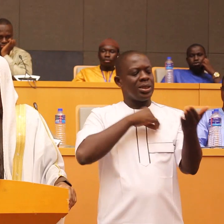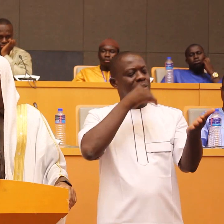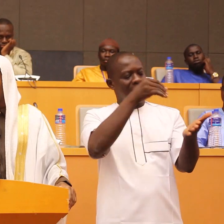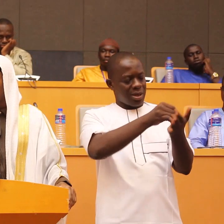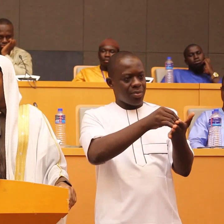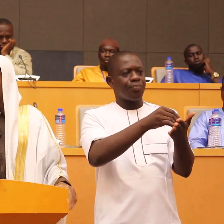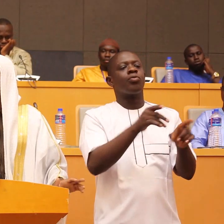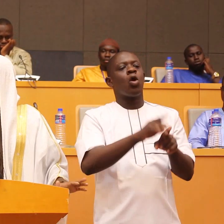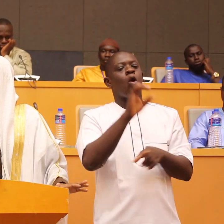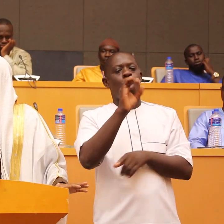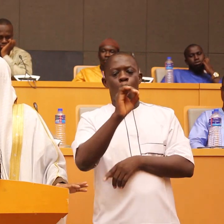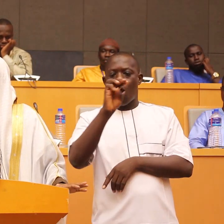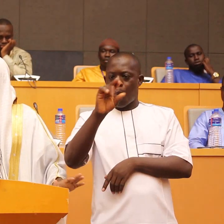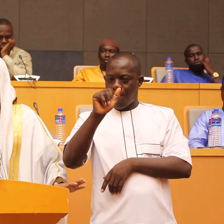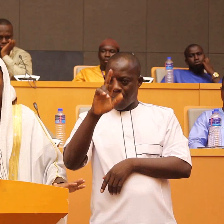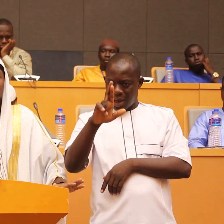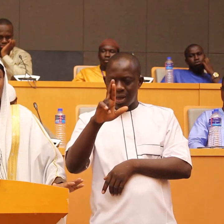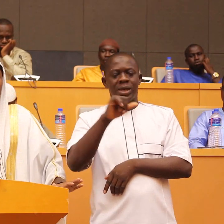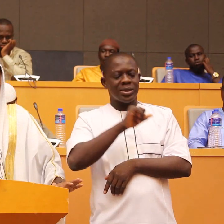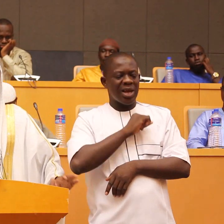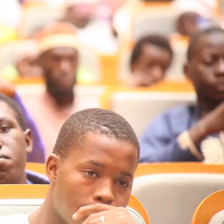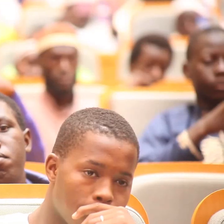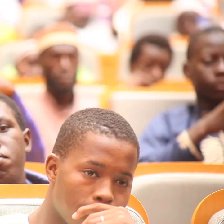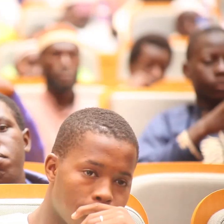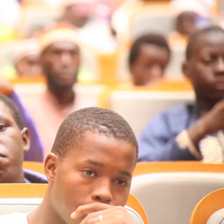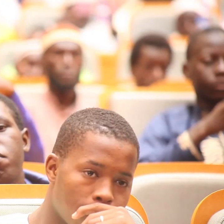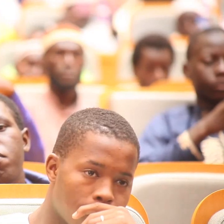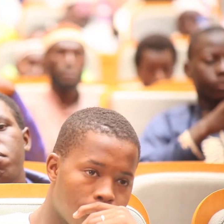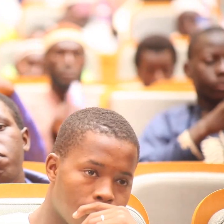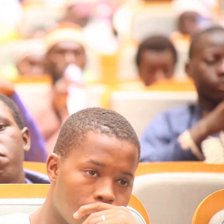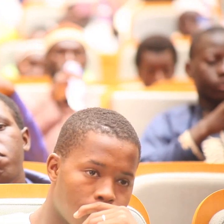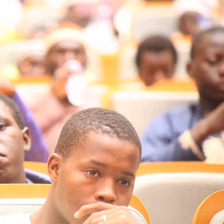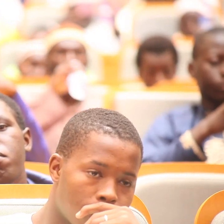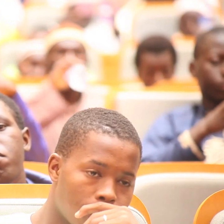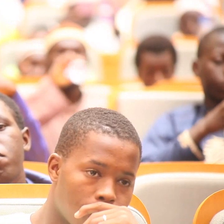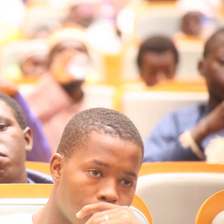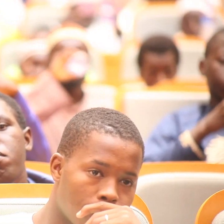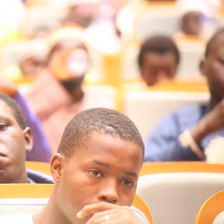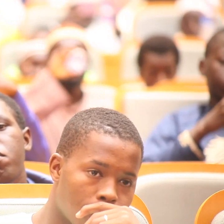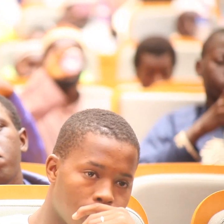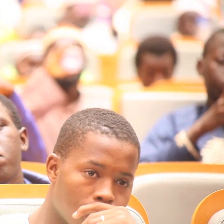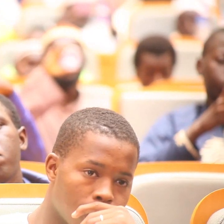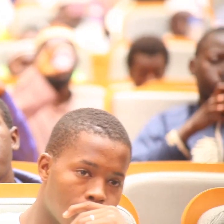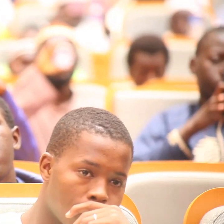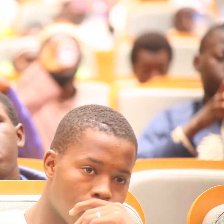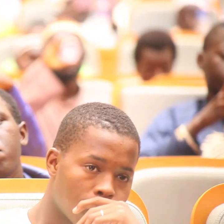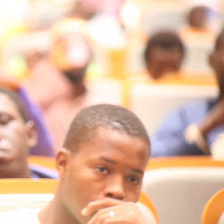khattar he always wants to you know compete with abu bakar saddiq and